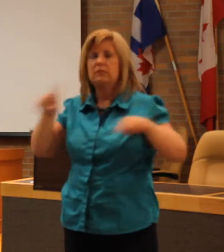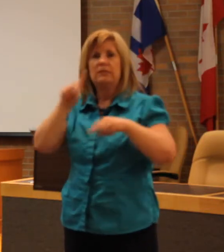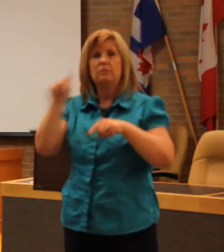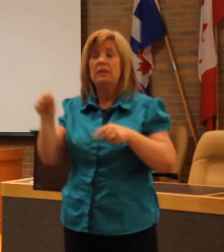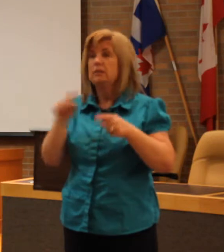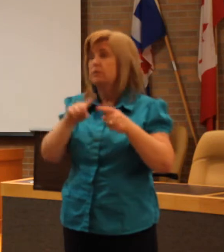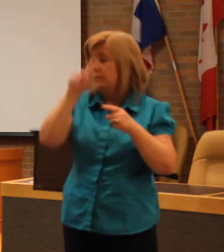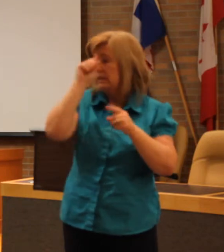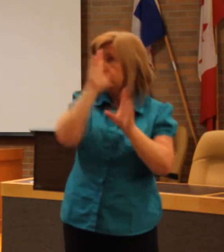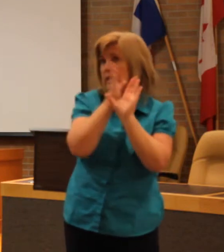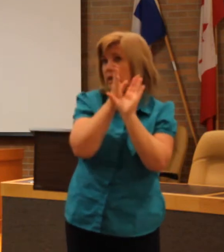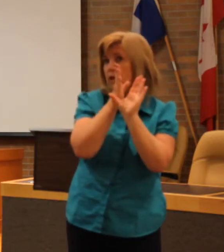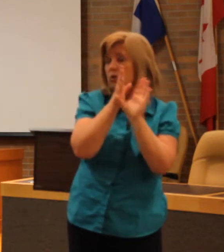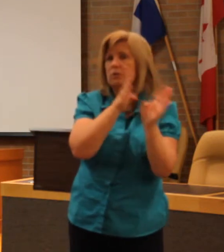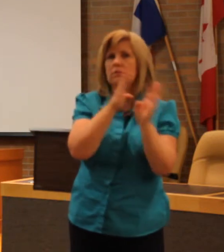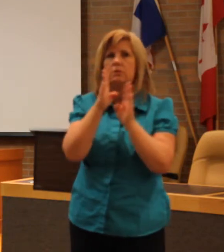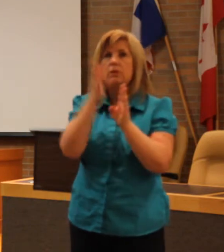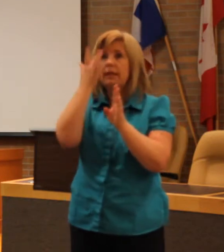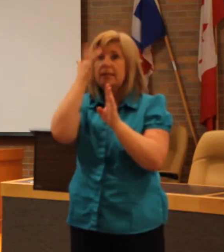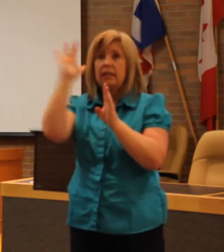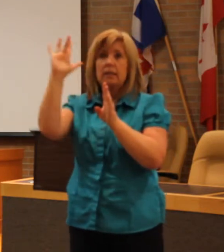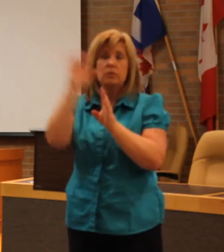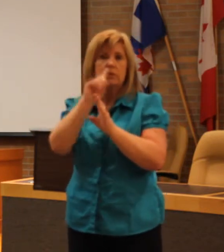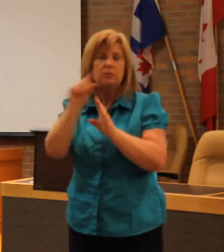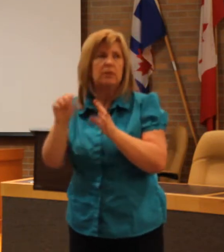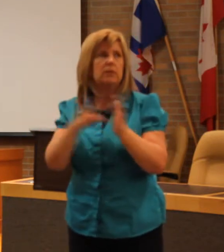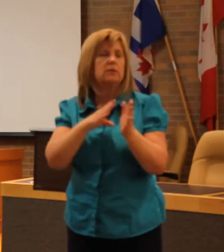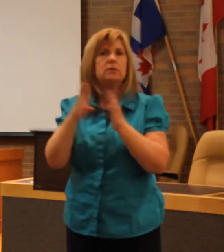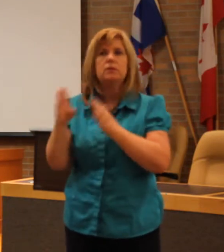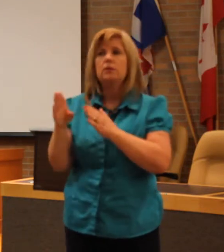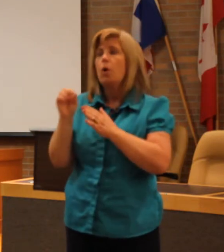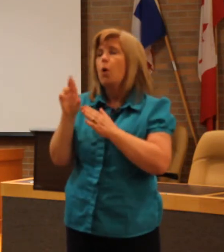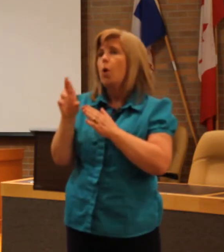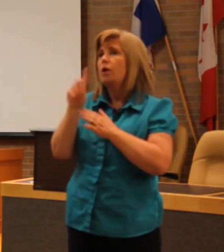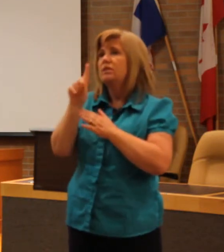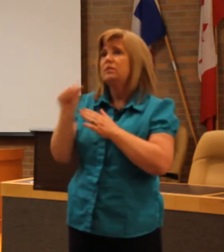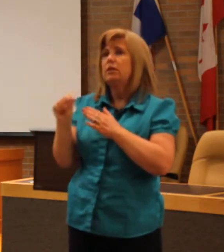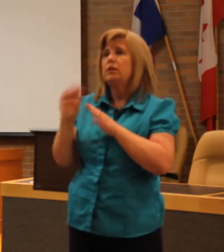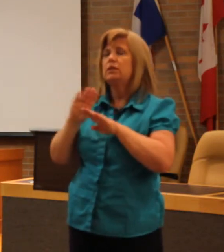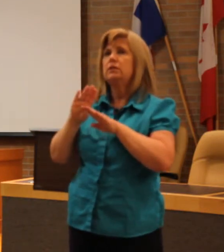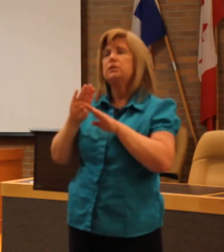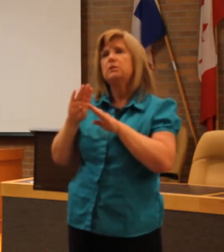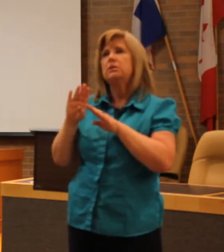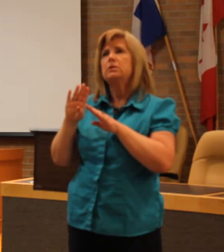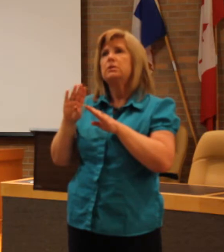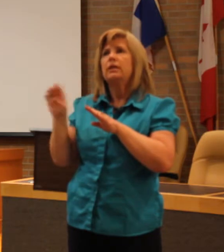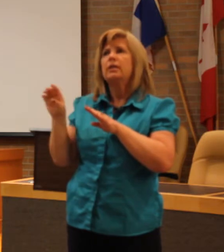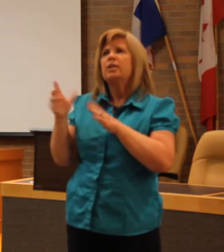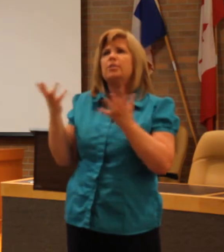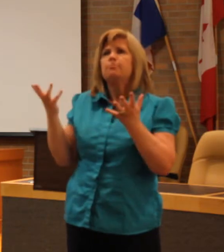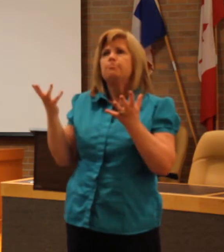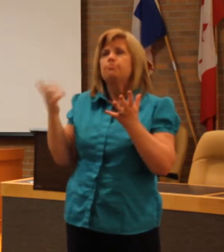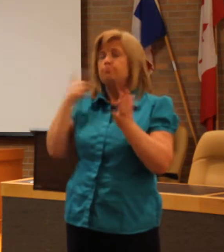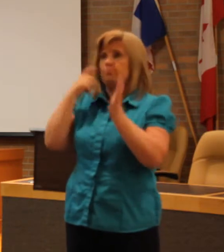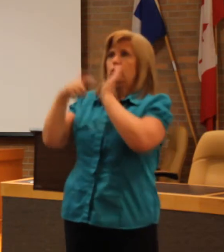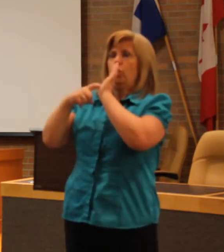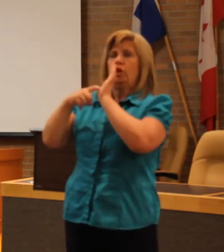psychiatric disabilities, intellectual disabilities, or disabilities that are otherwise less